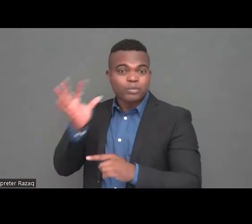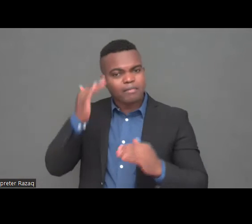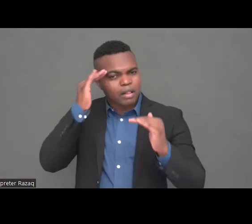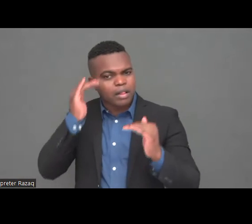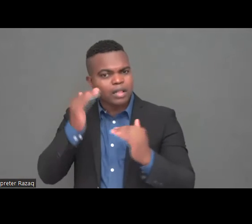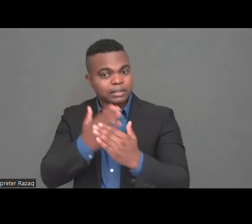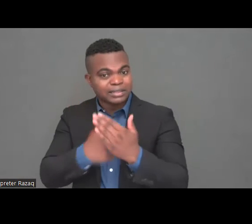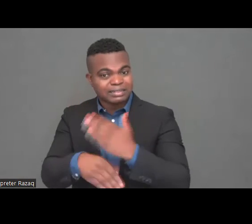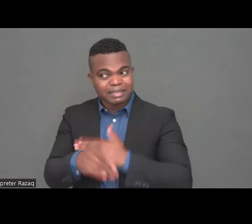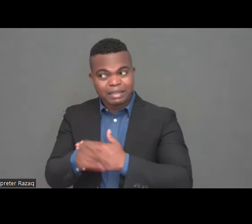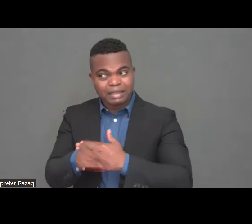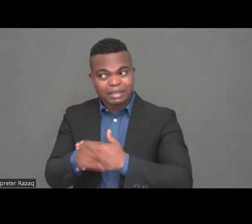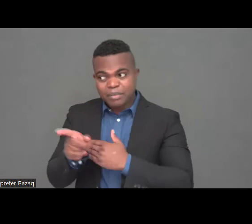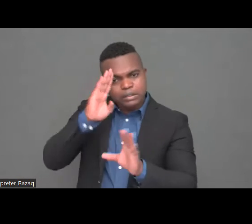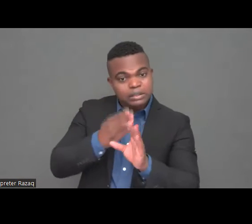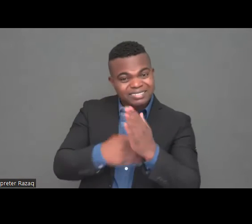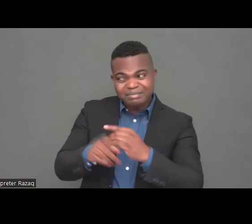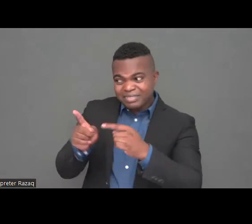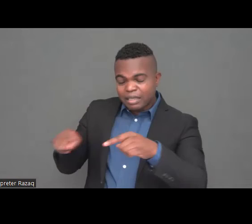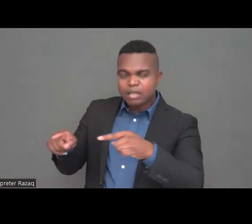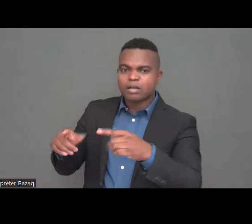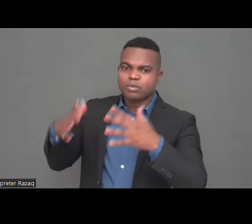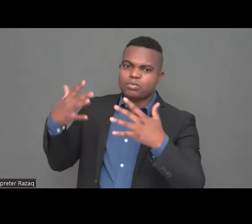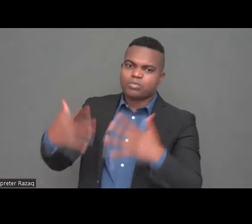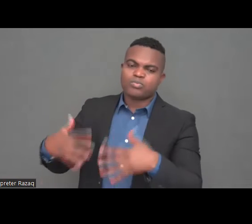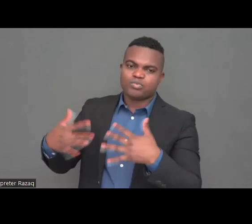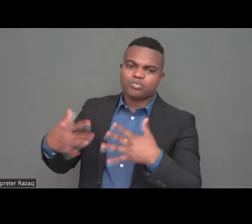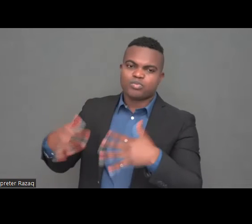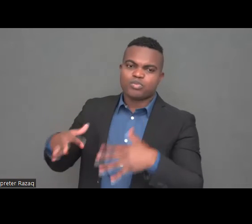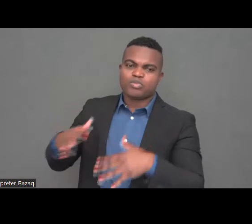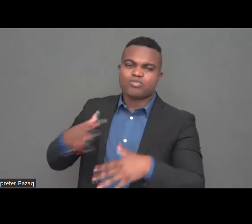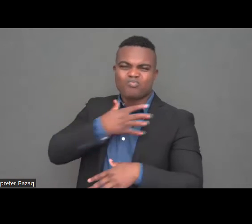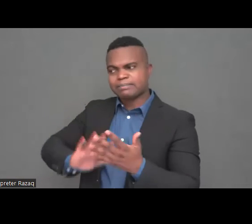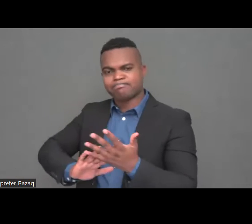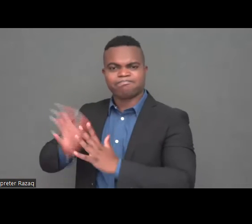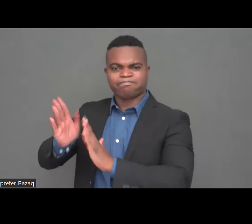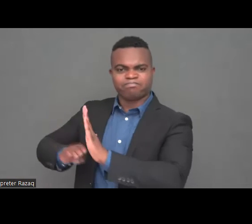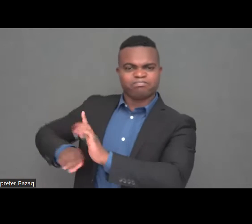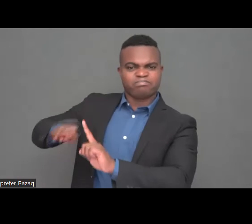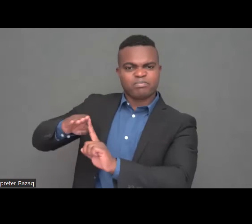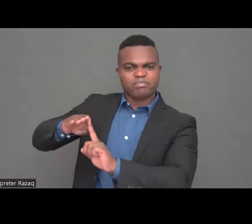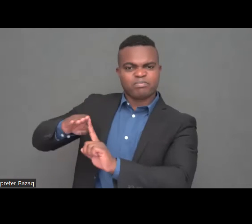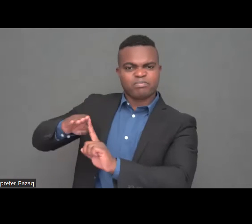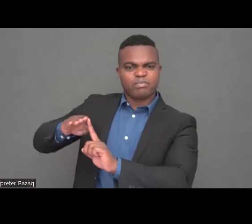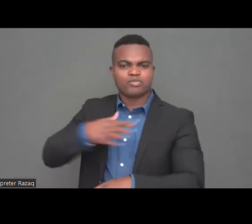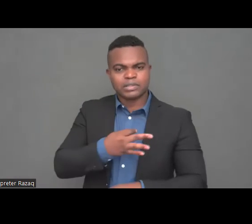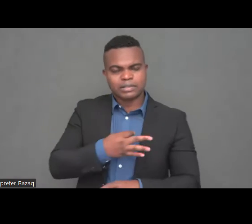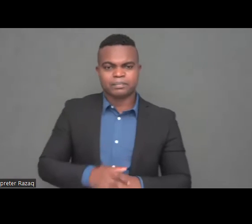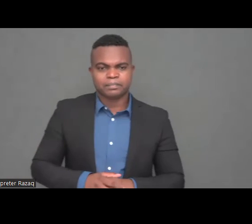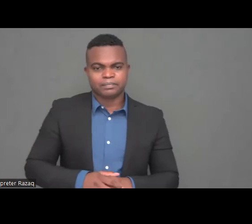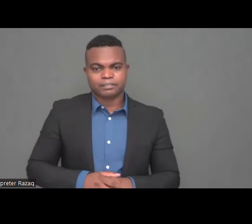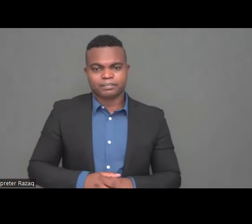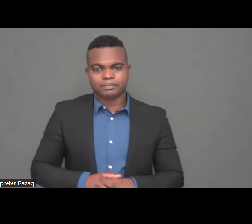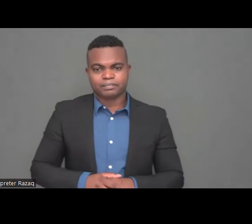82,000 children are segregated from society. Thousands